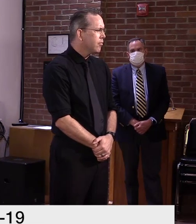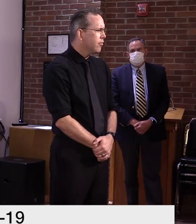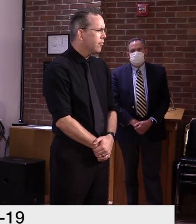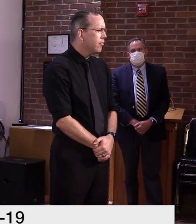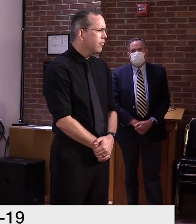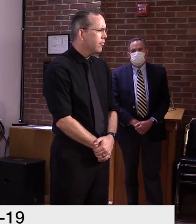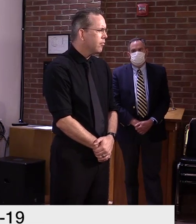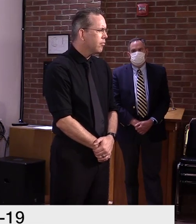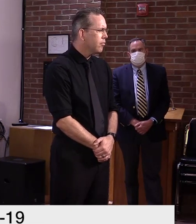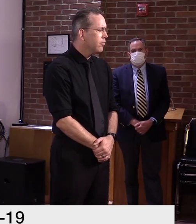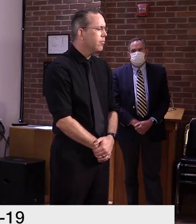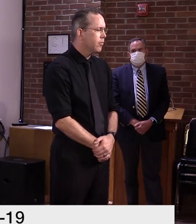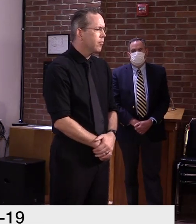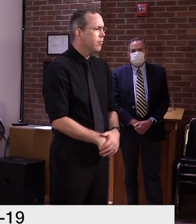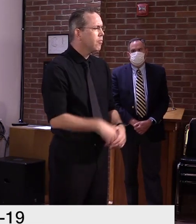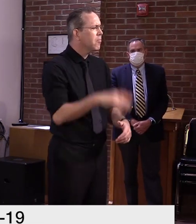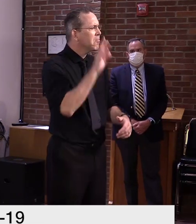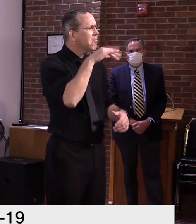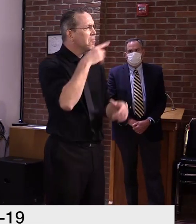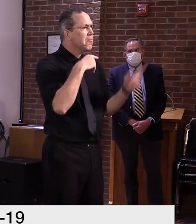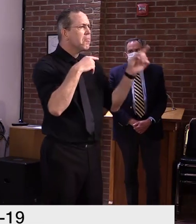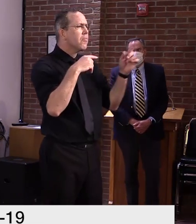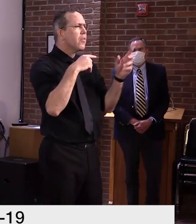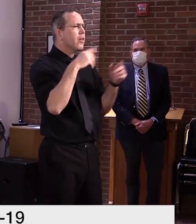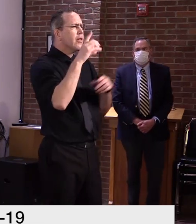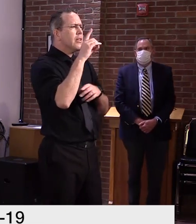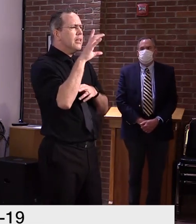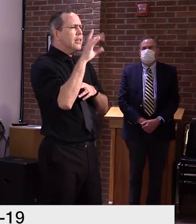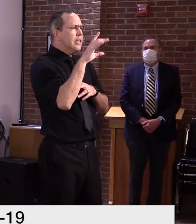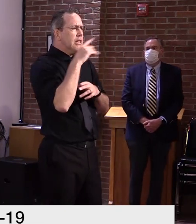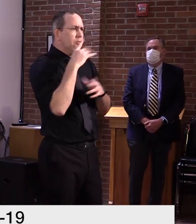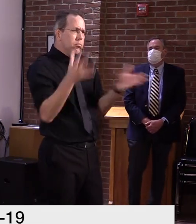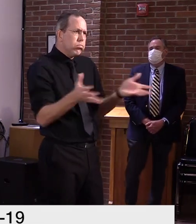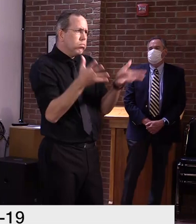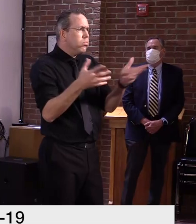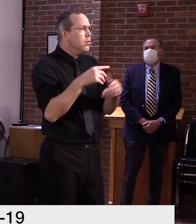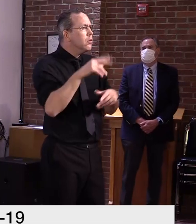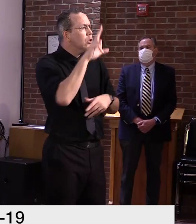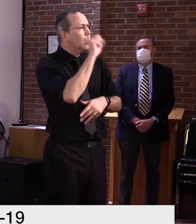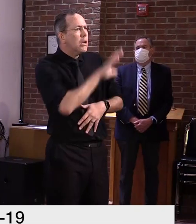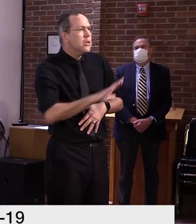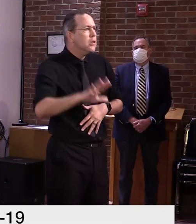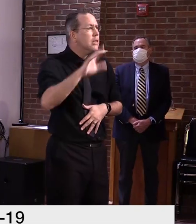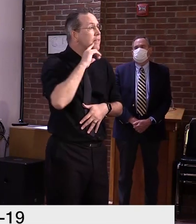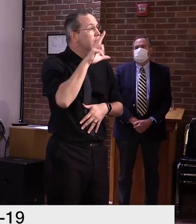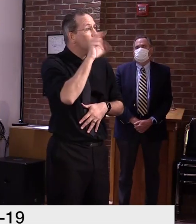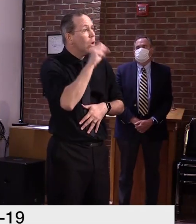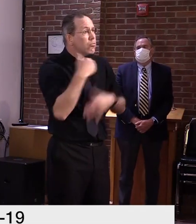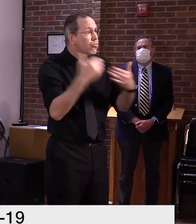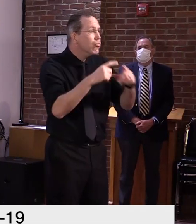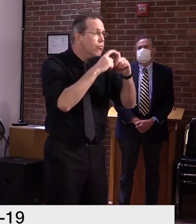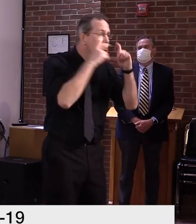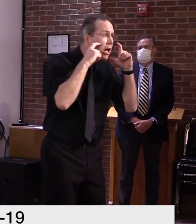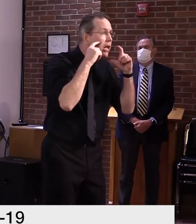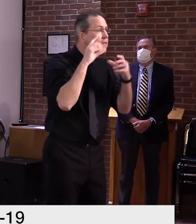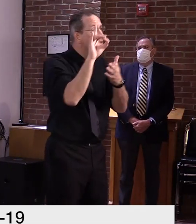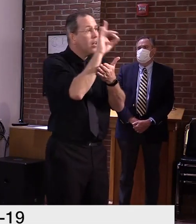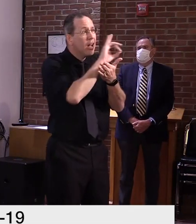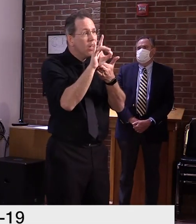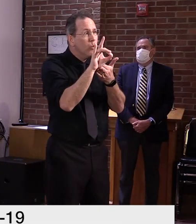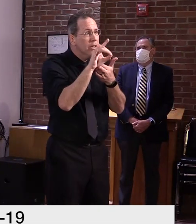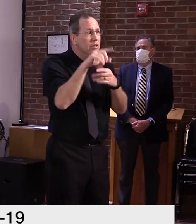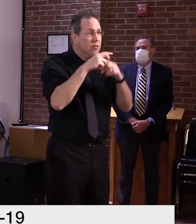question. Yeah, it's always been, you know, a tool in the toolbox. And there's no disagreement in terms of the use of masks.